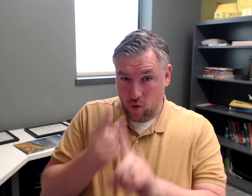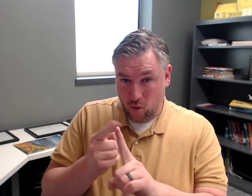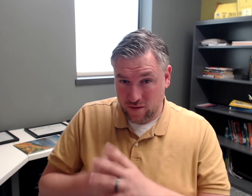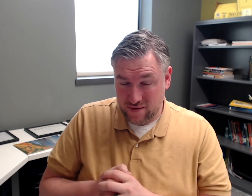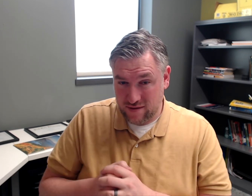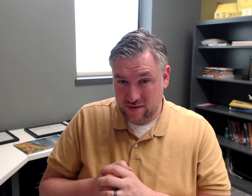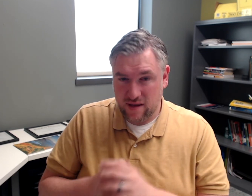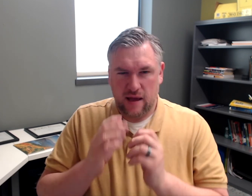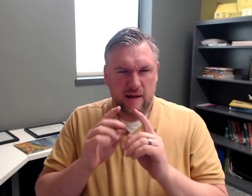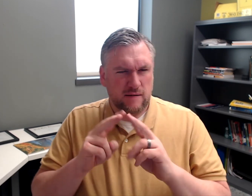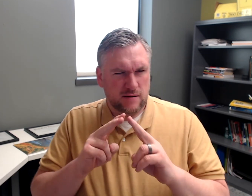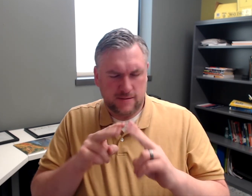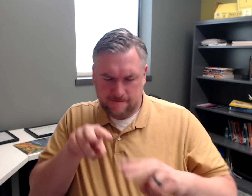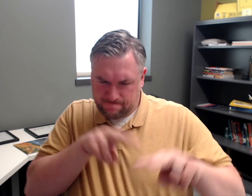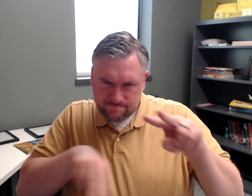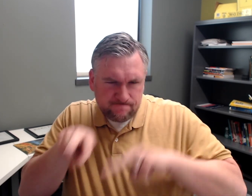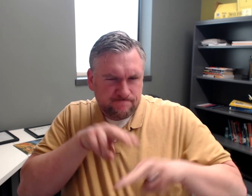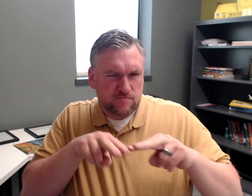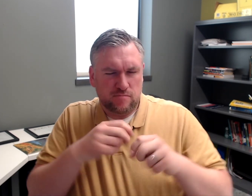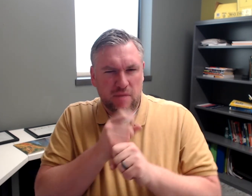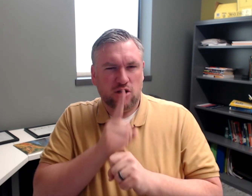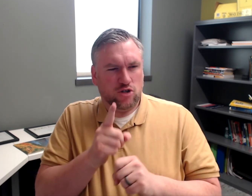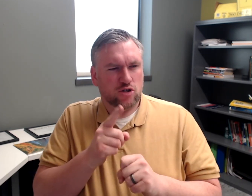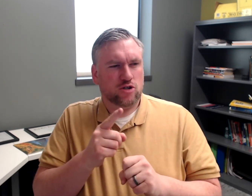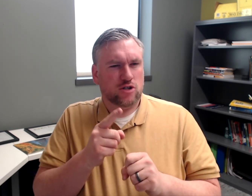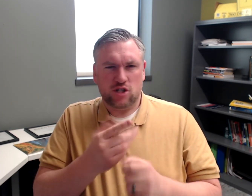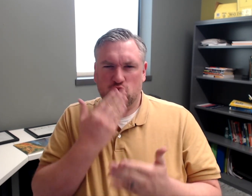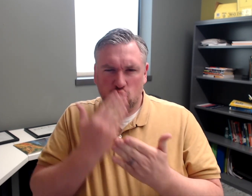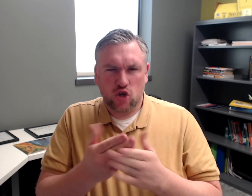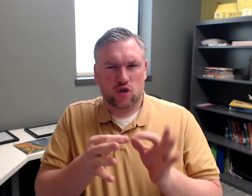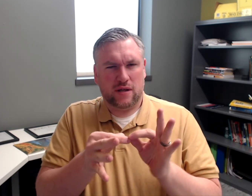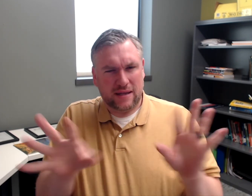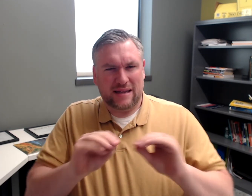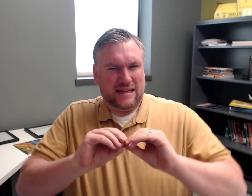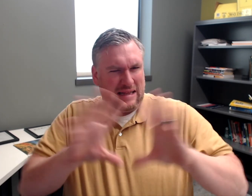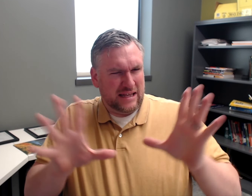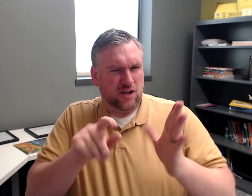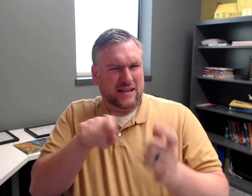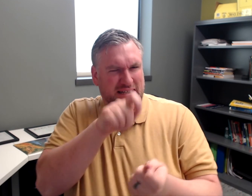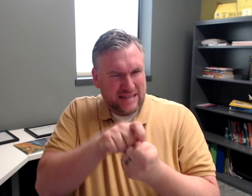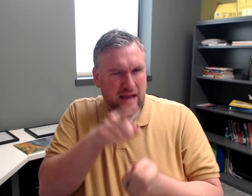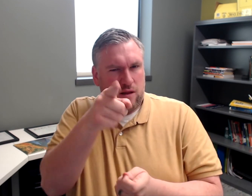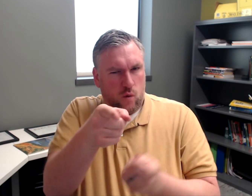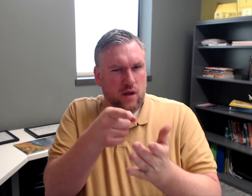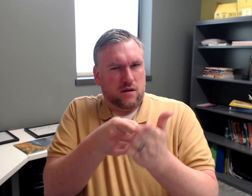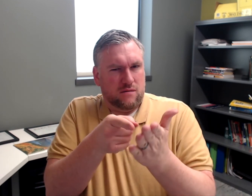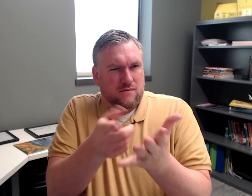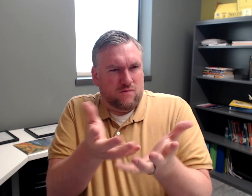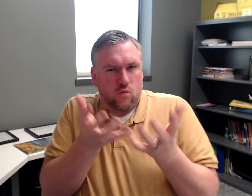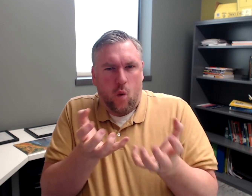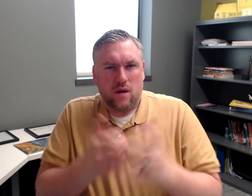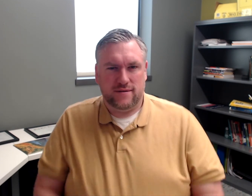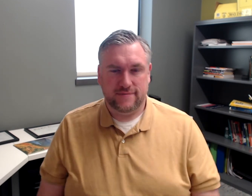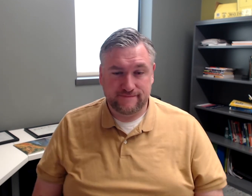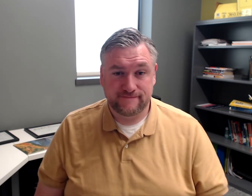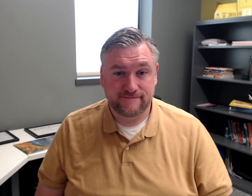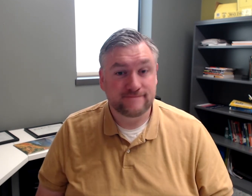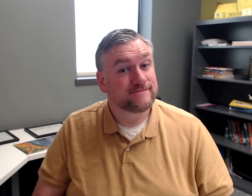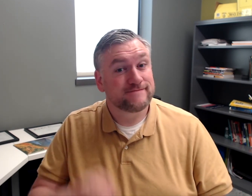So, make sure that your goals are smart. Look at your goals to make sure it's very clear language, and it's exactly what